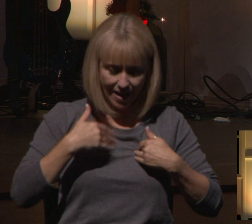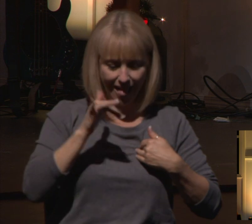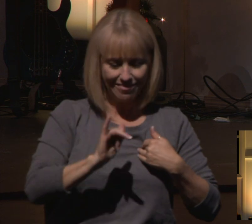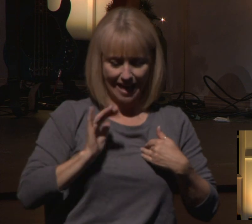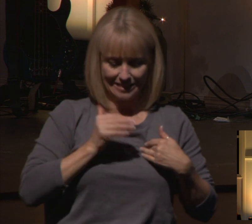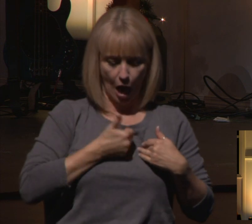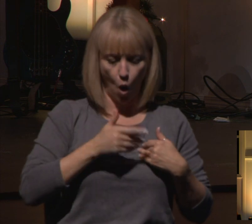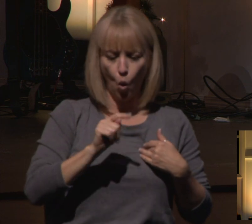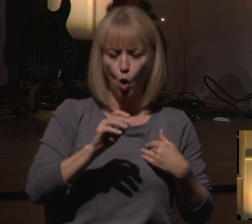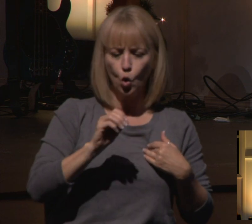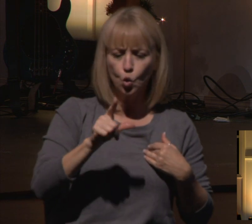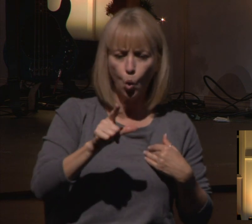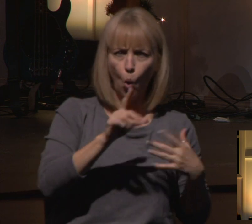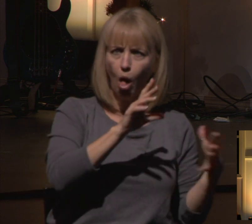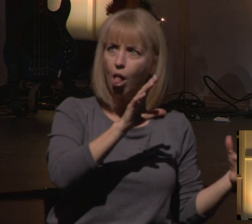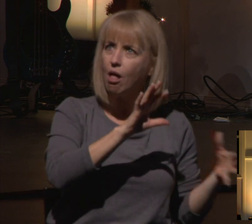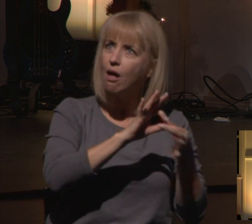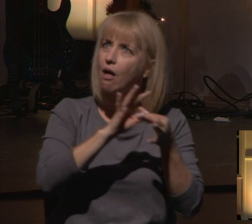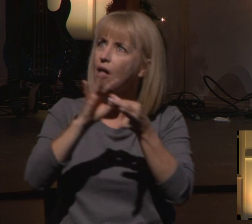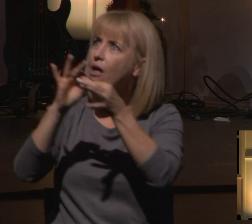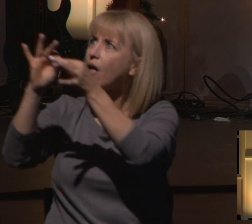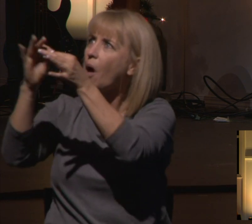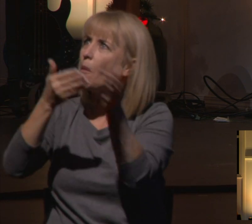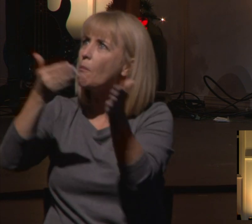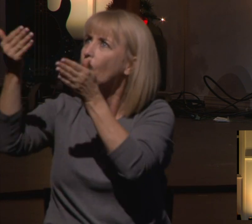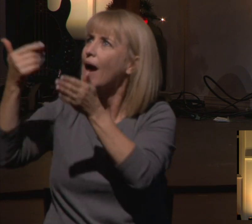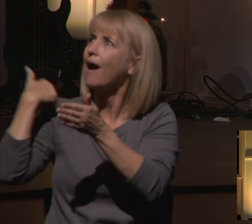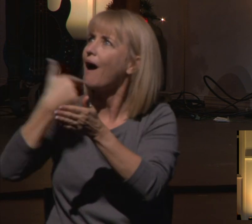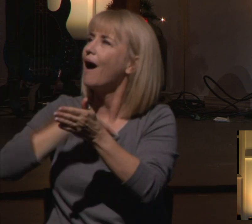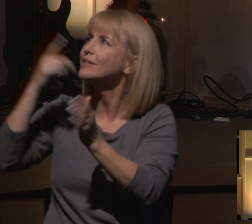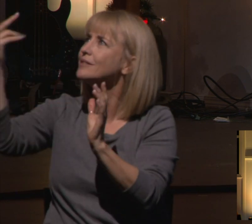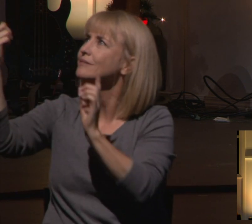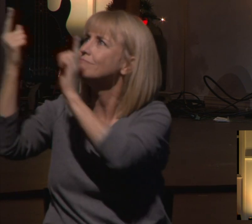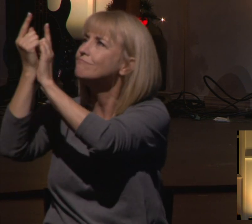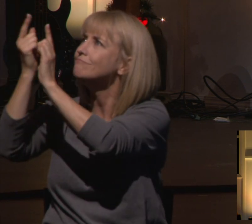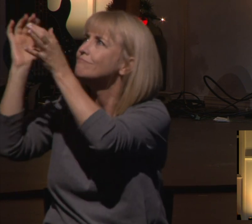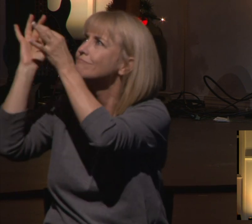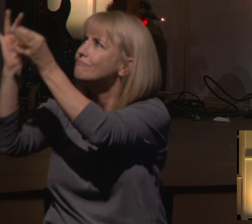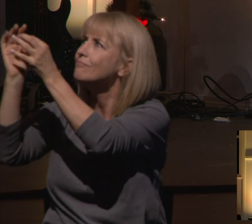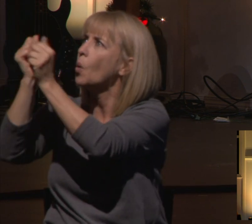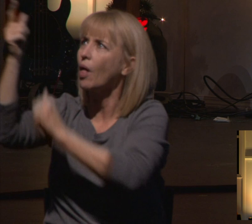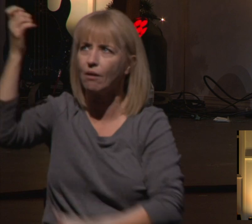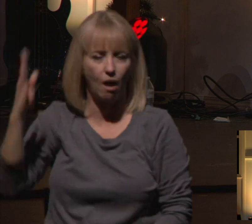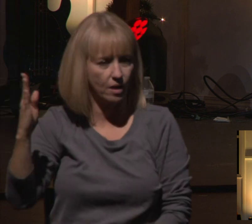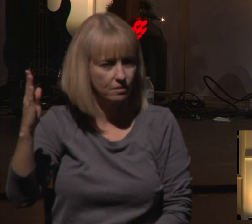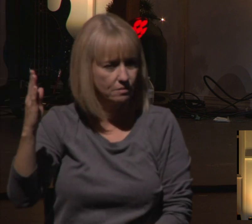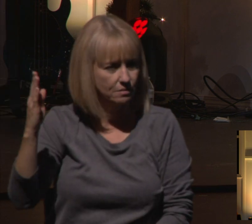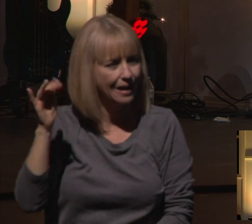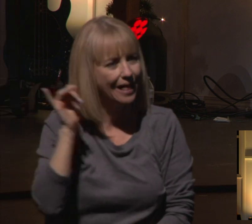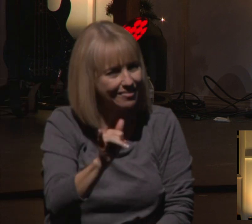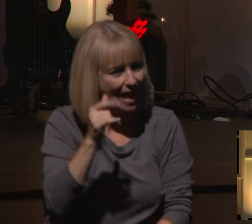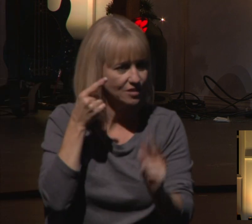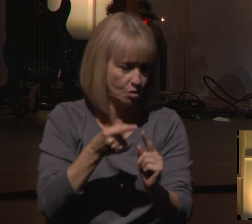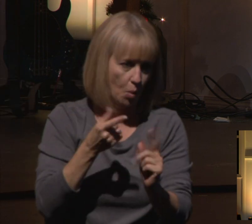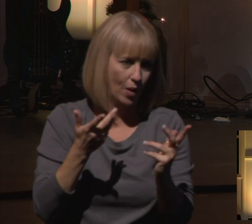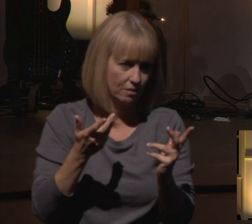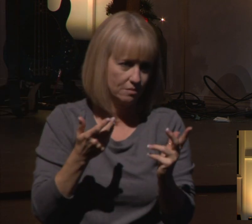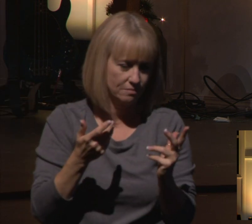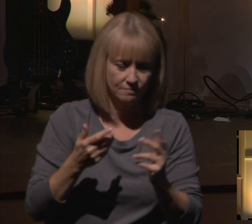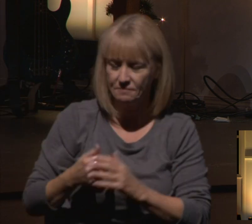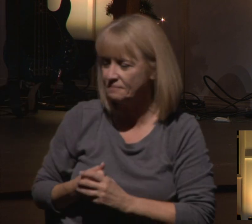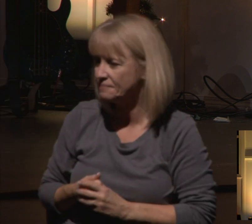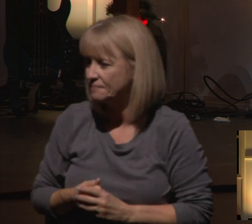God with us in the flesh. Church in the cloud is great, but the story of Christmas is that God left the cloud